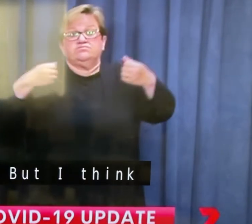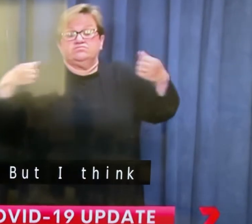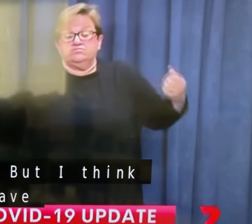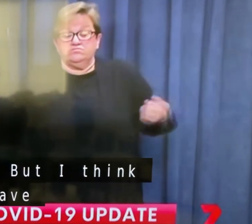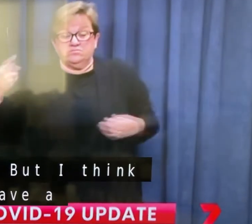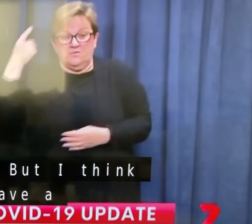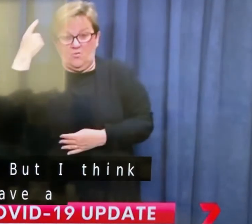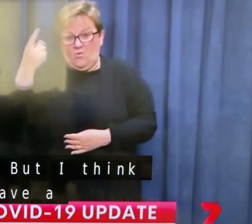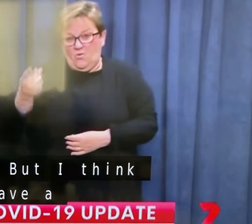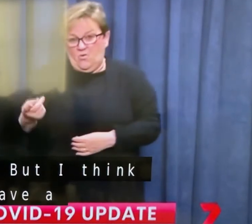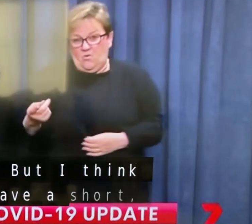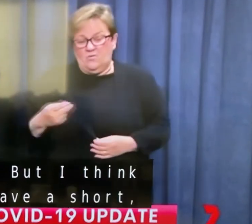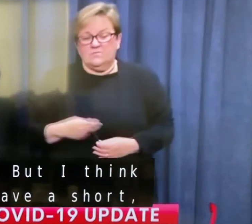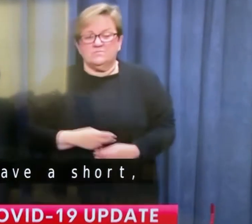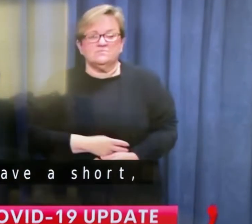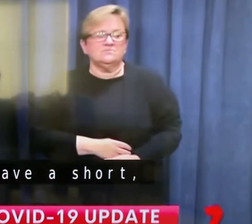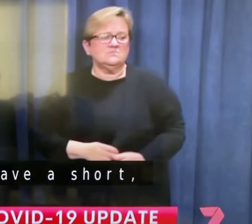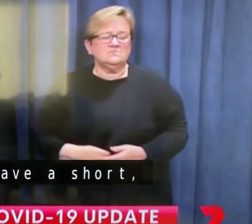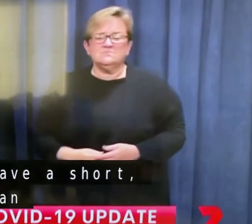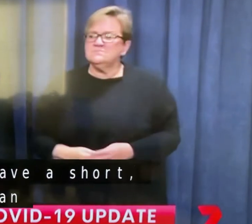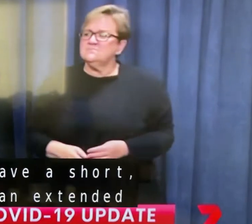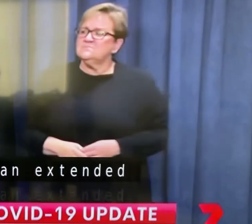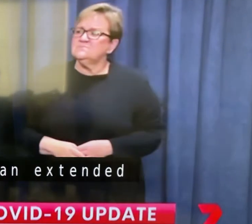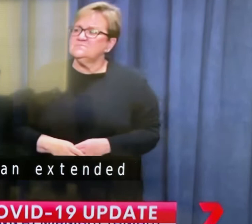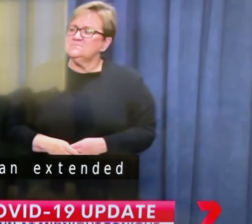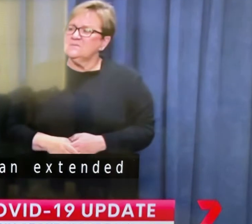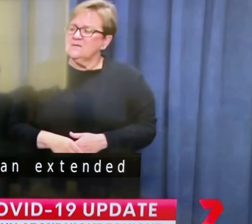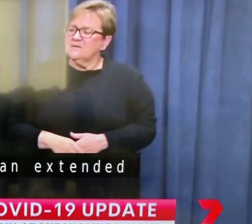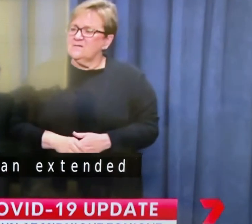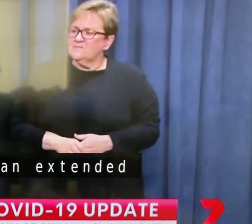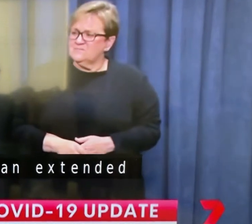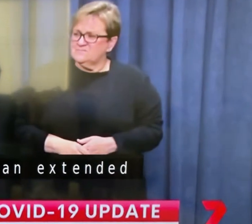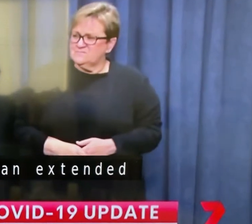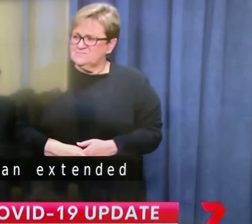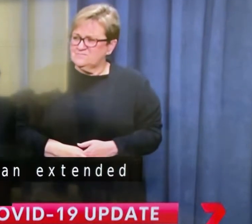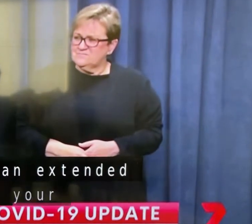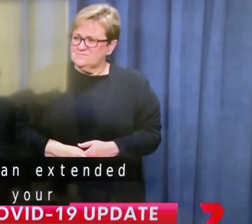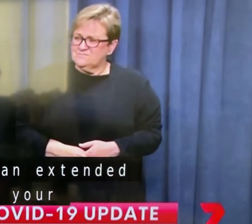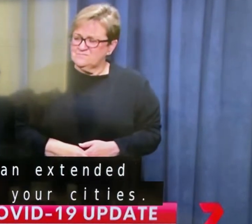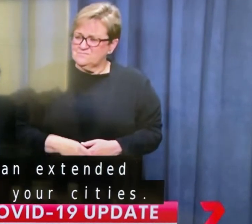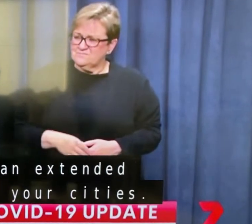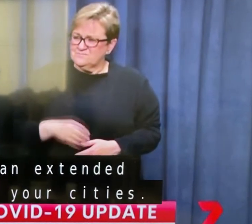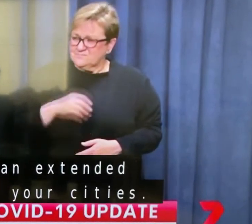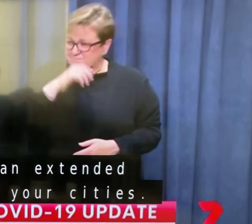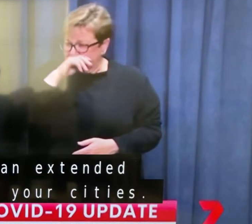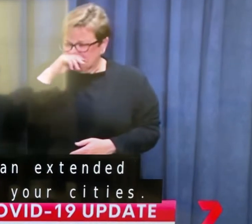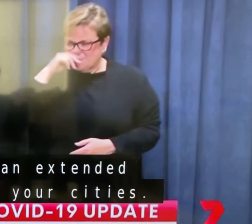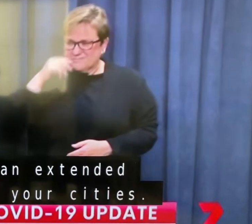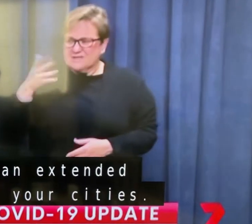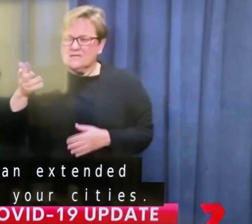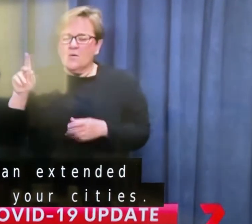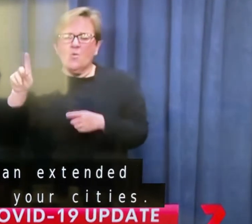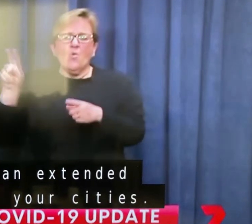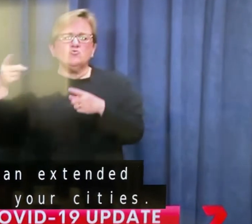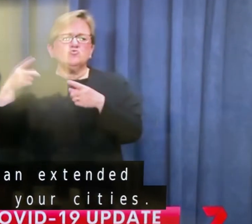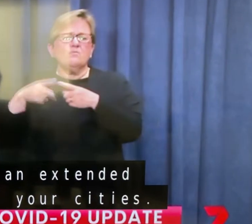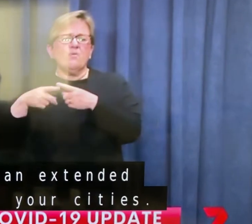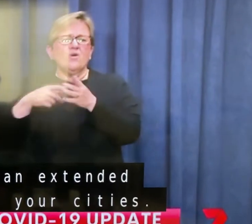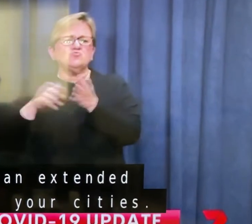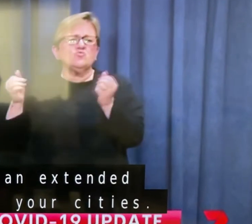of your cities. What was the point of agreeing to that? And if it is so subjective in each state,